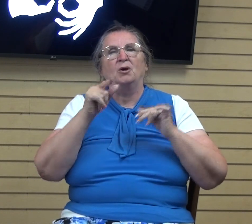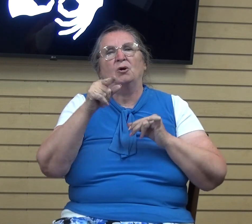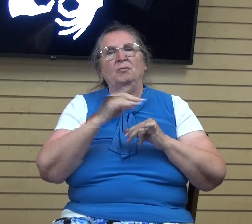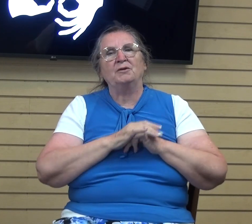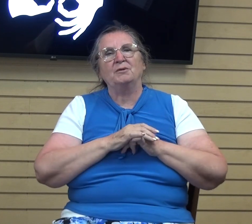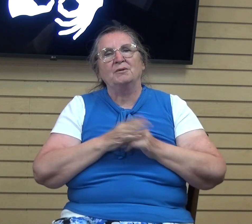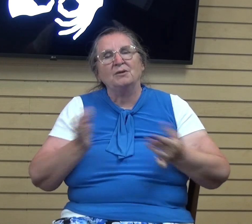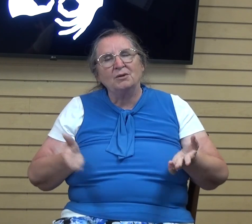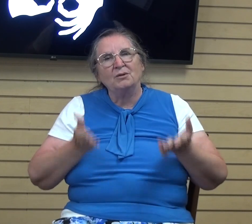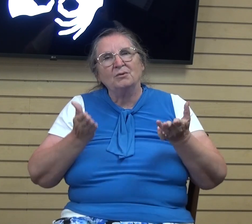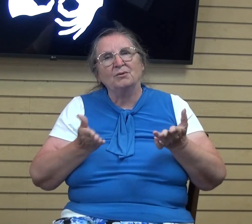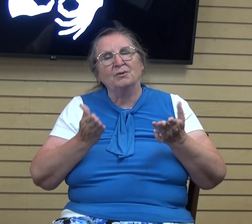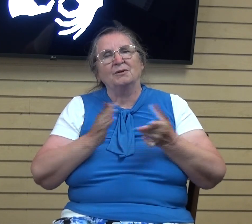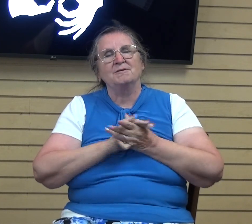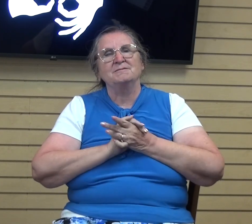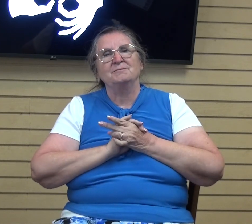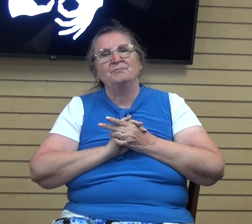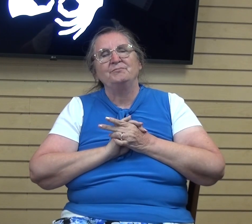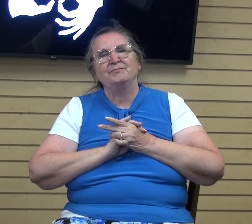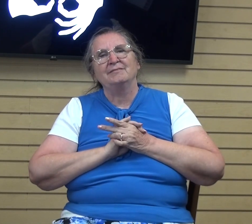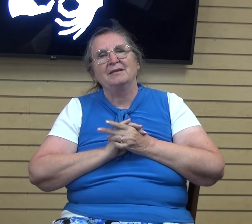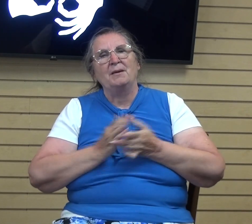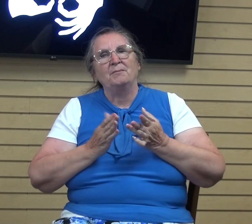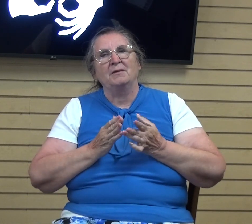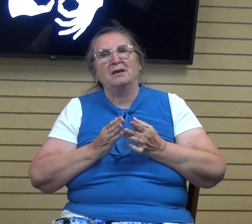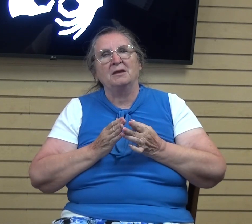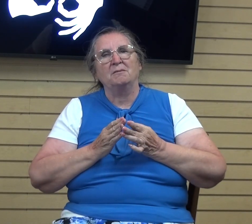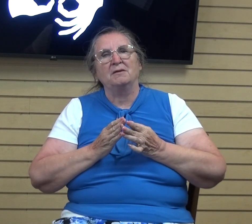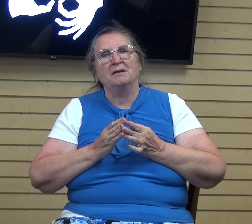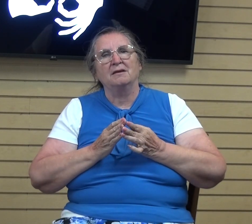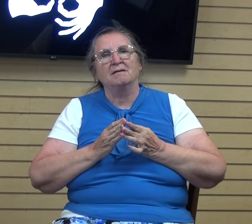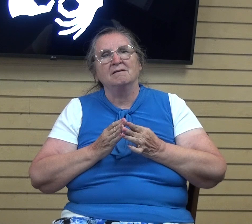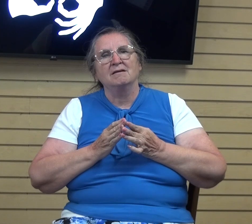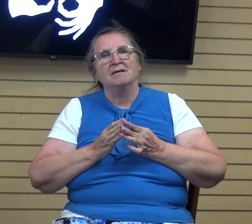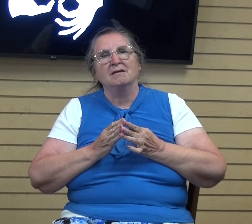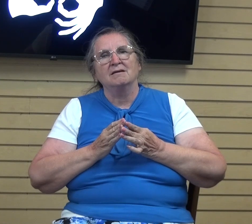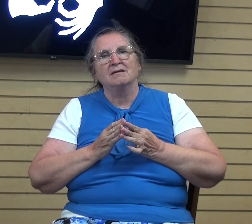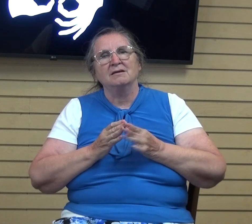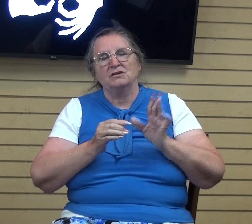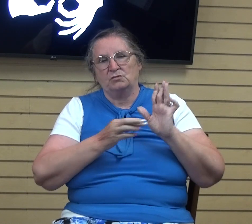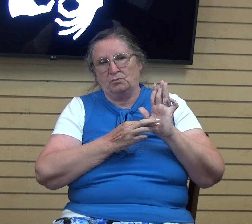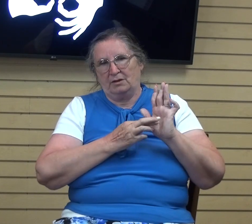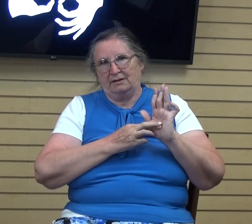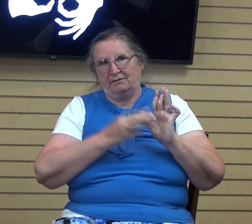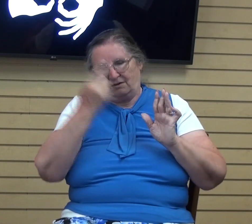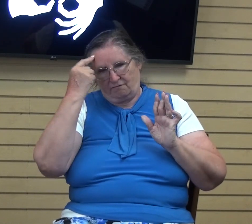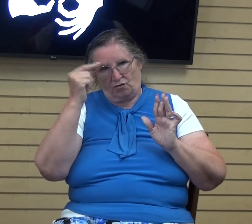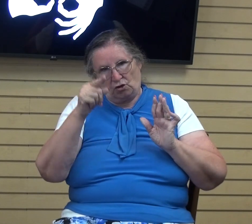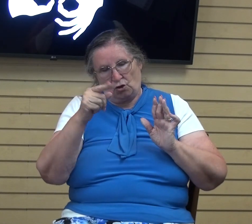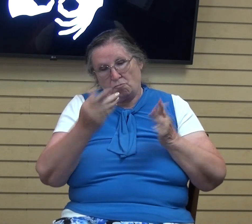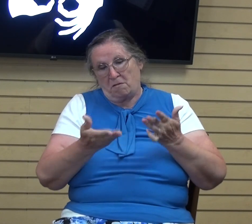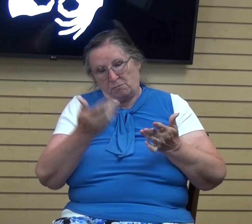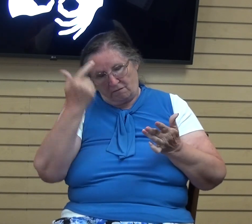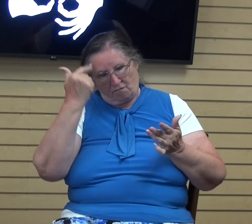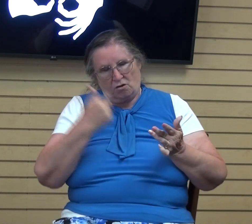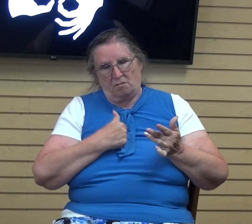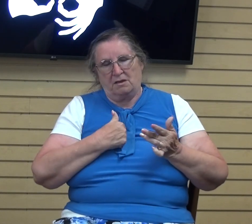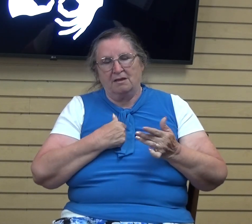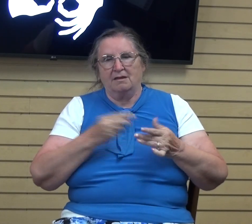just encouraged or, um, maybe he's revealing something to you or that was just for me, but that's what he laid on my heart for this devotion. So